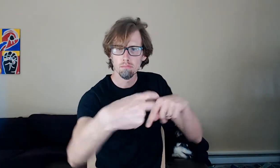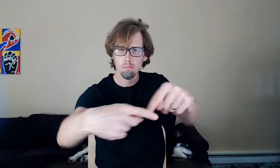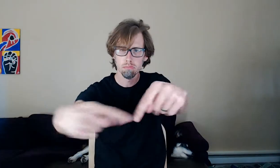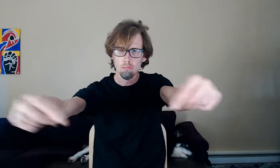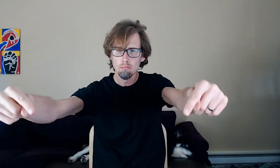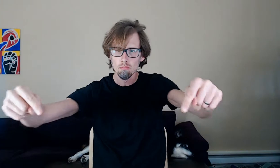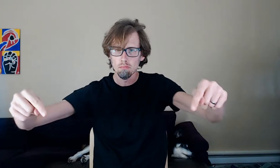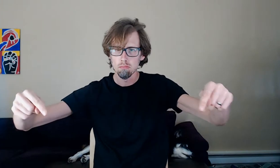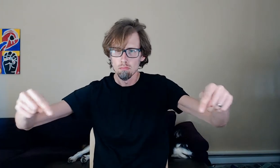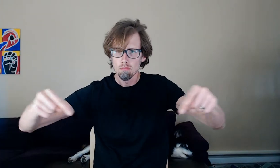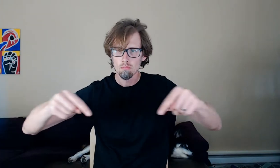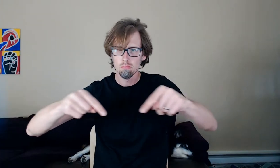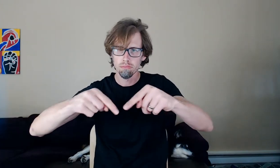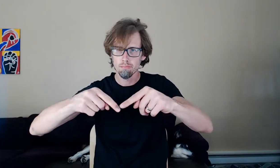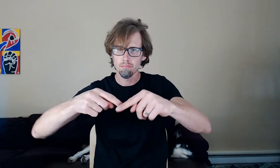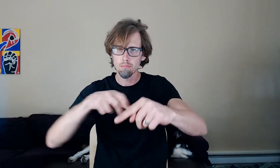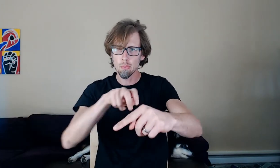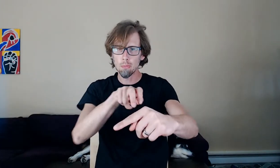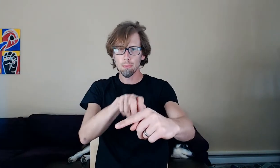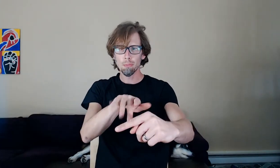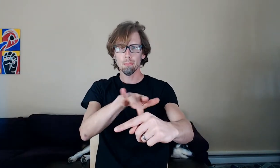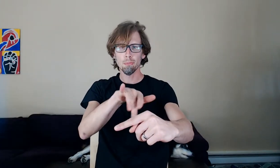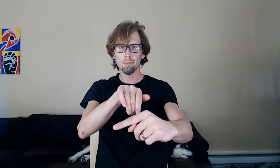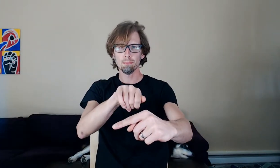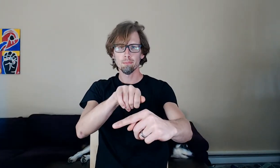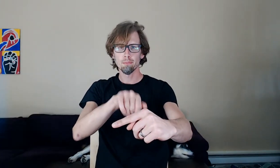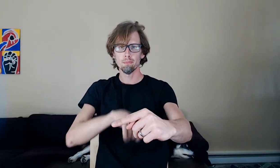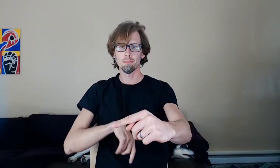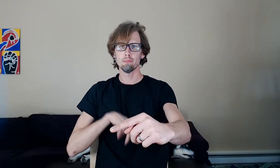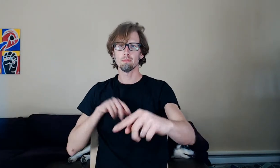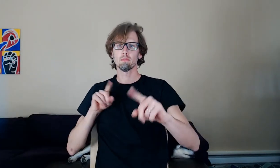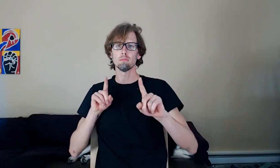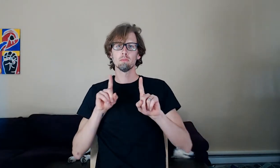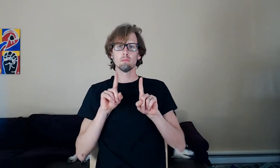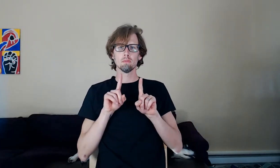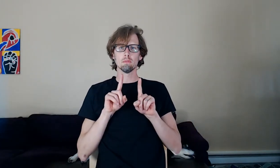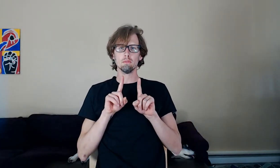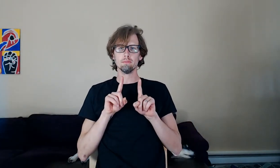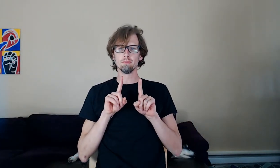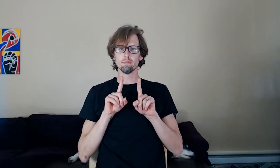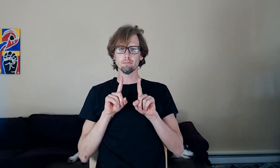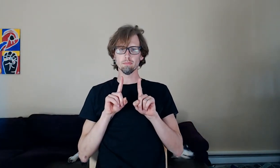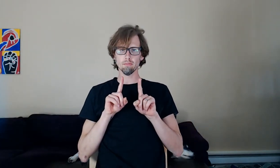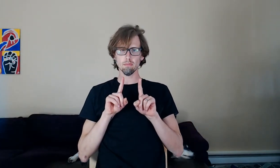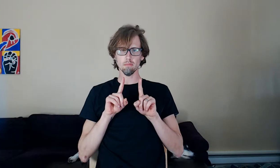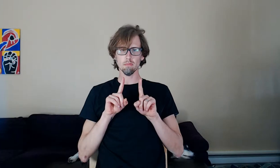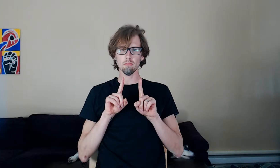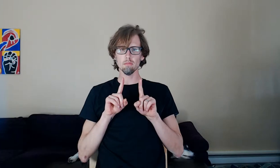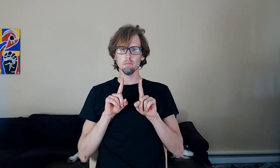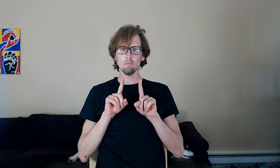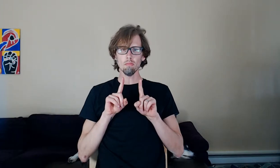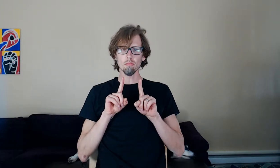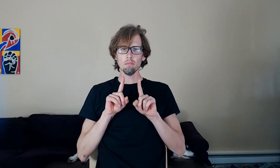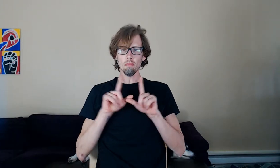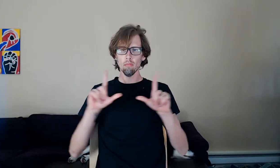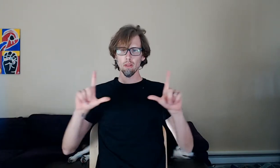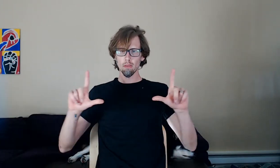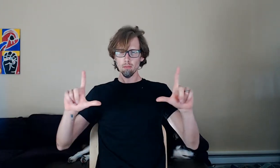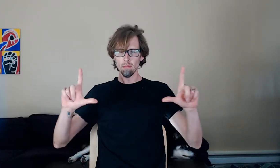these in with a framing nailer, but a hammer would work just fine. And you can see on this last one what happens when you don't have enough air pressure. After that I put the top